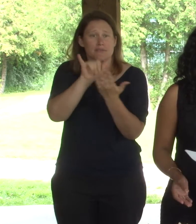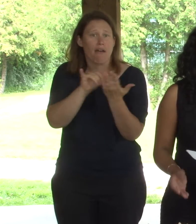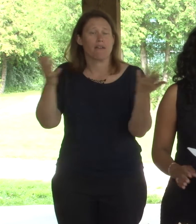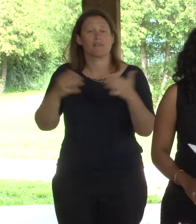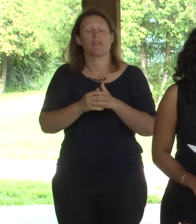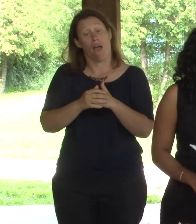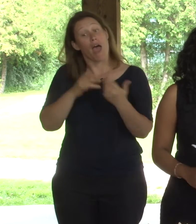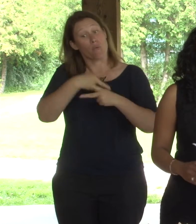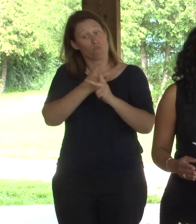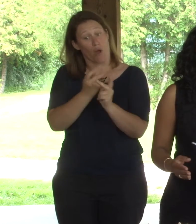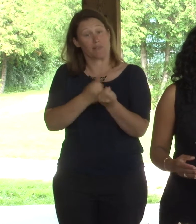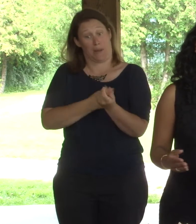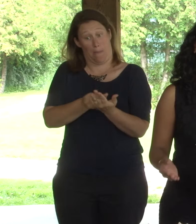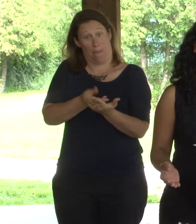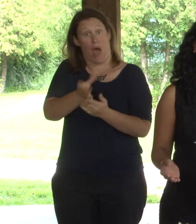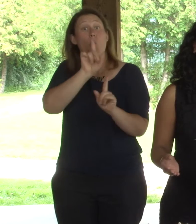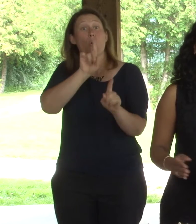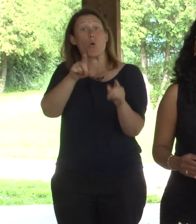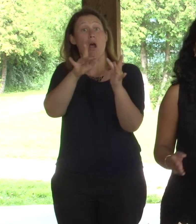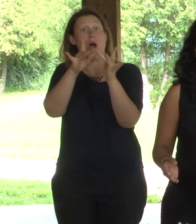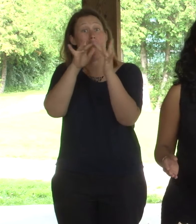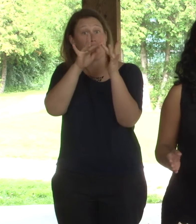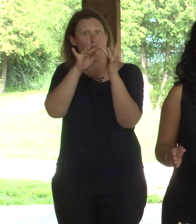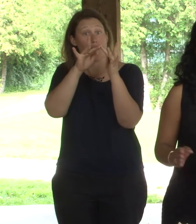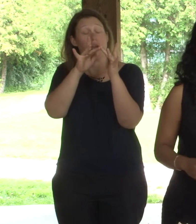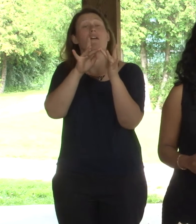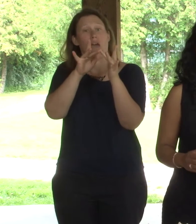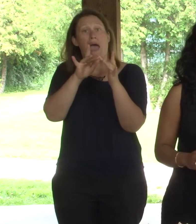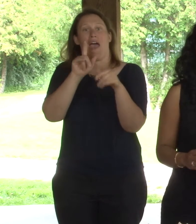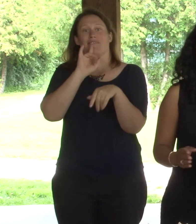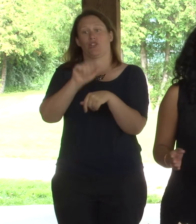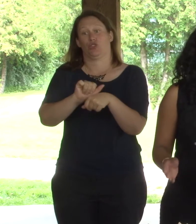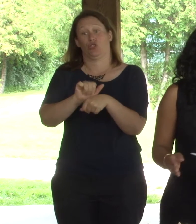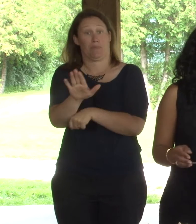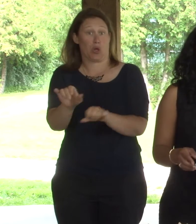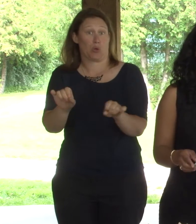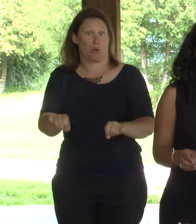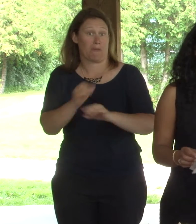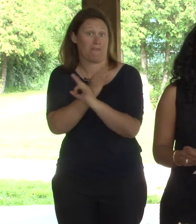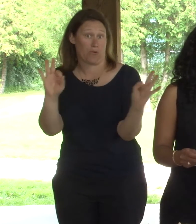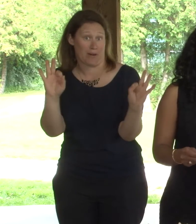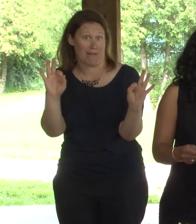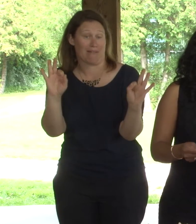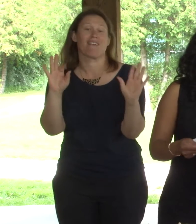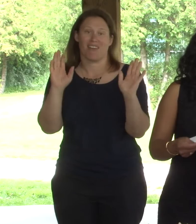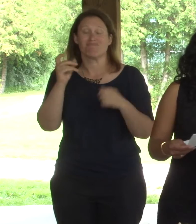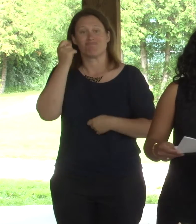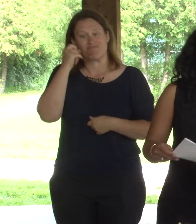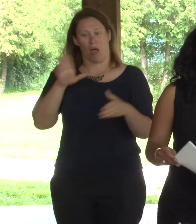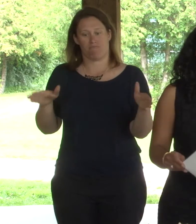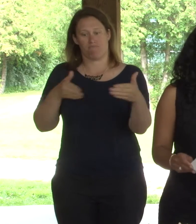online and can be delivered to their, to your home free of charge and to maintain your full privacy. And as I said,